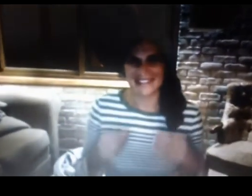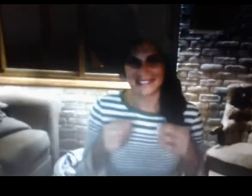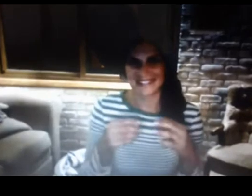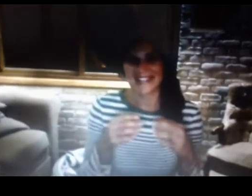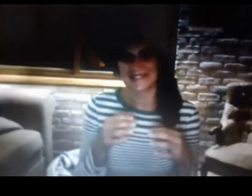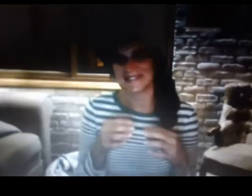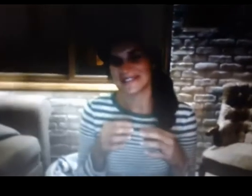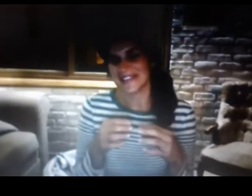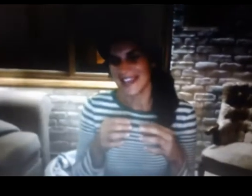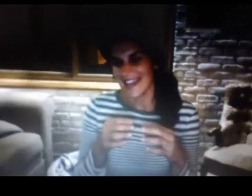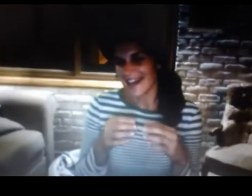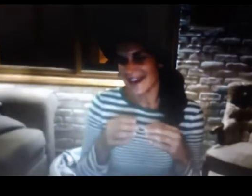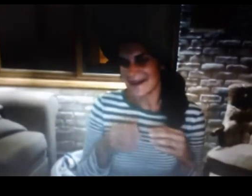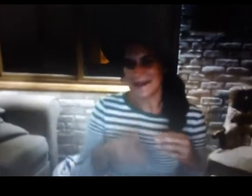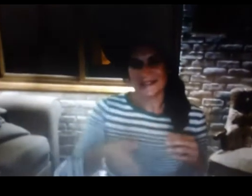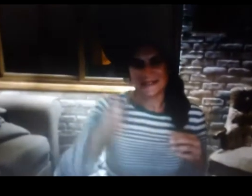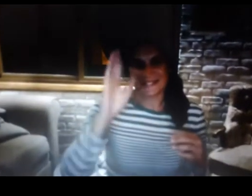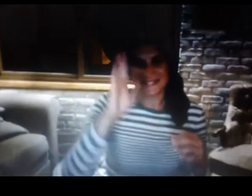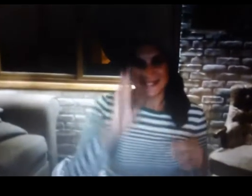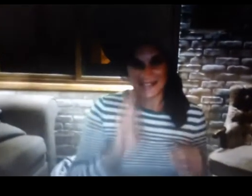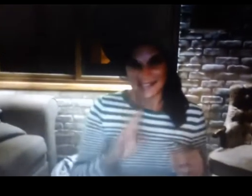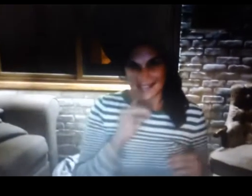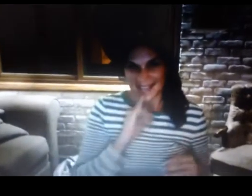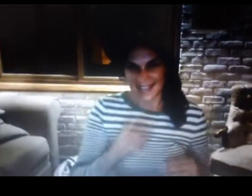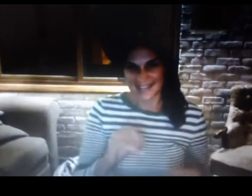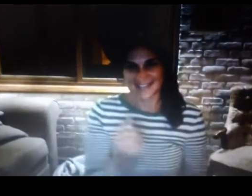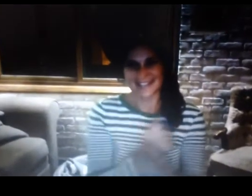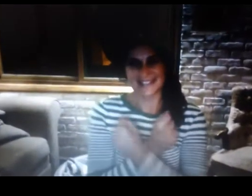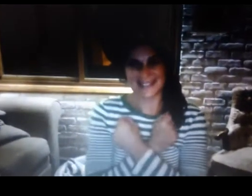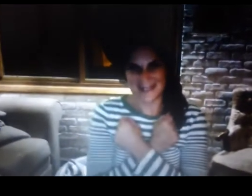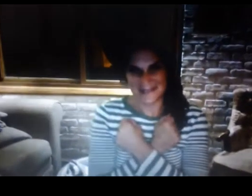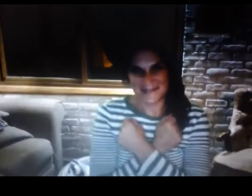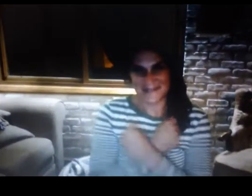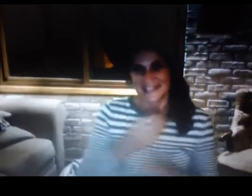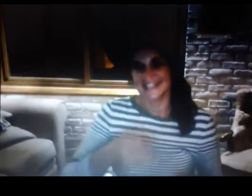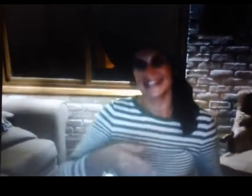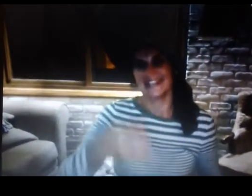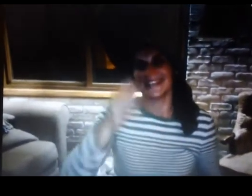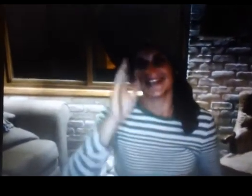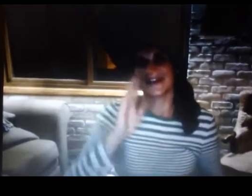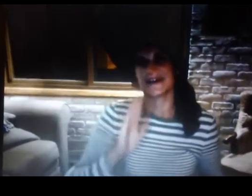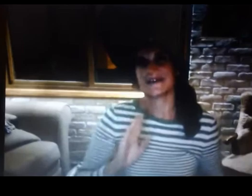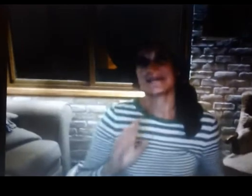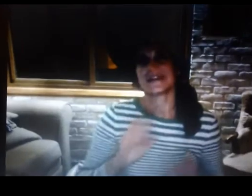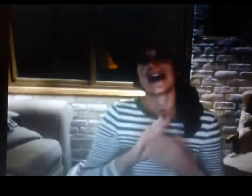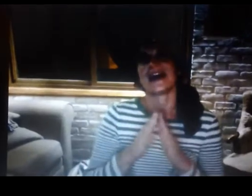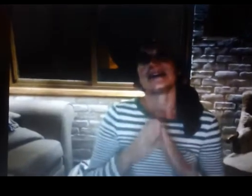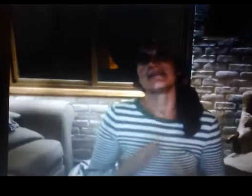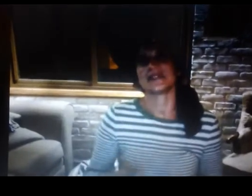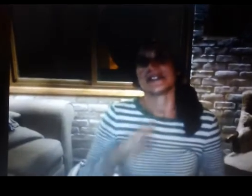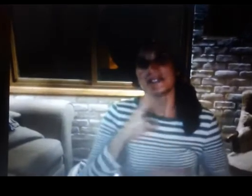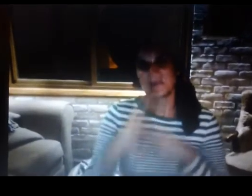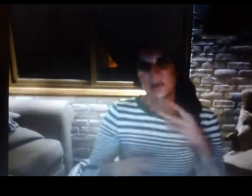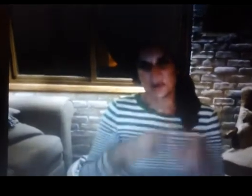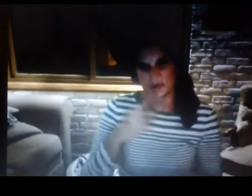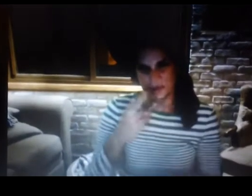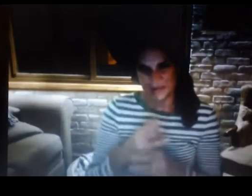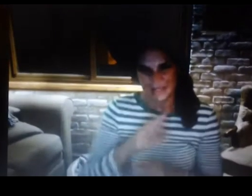okay so it's just god is love um god bless the world and